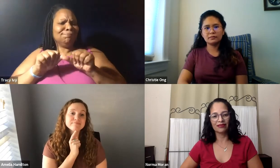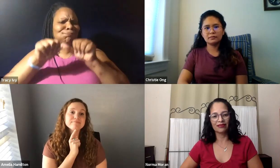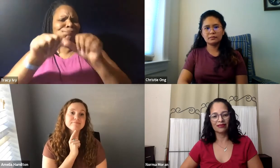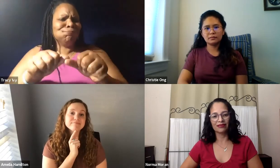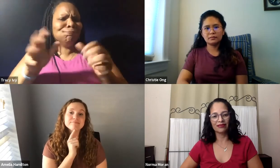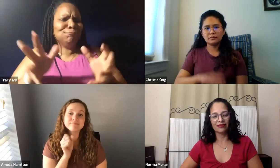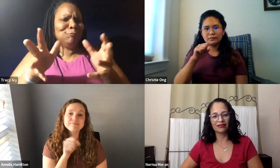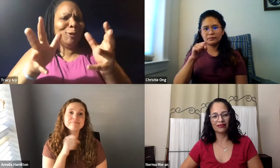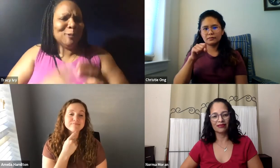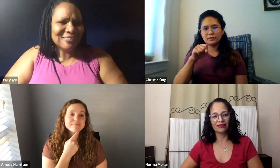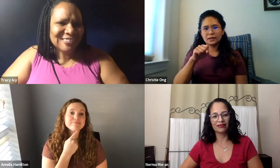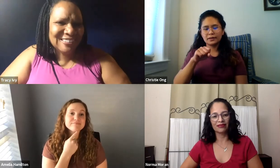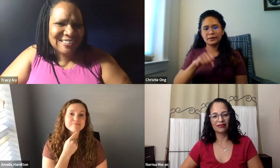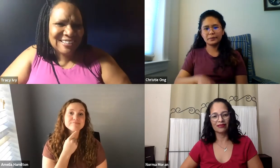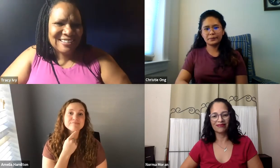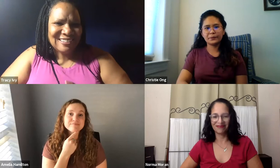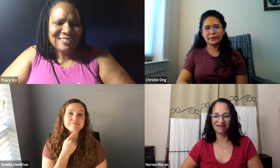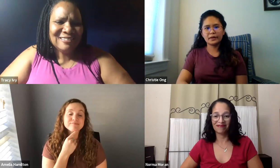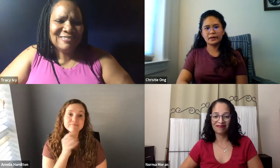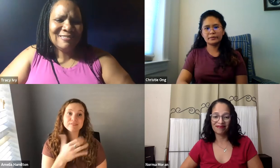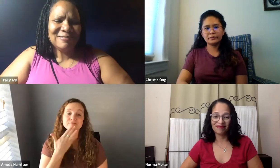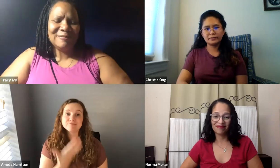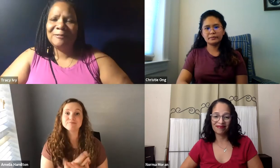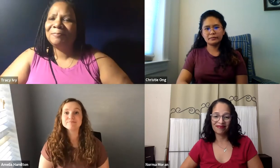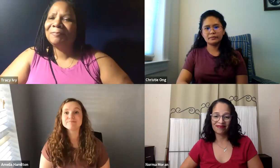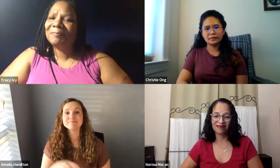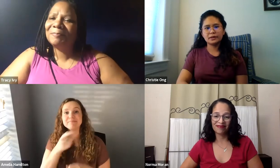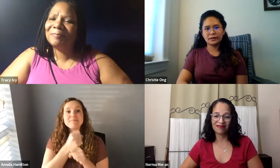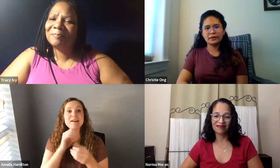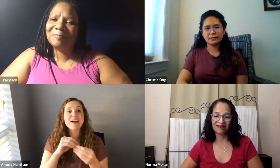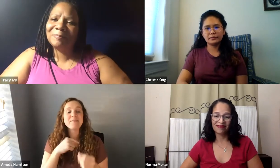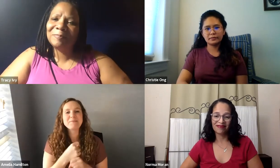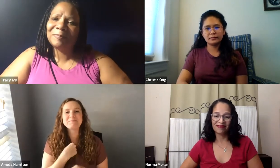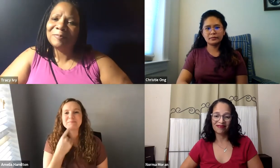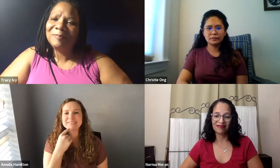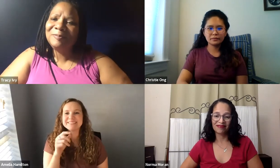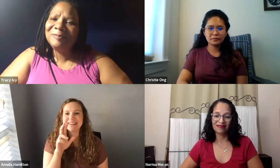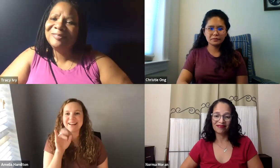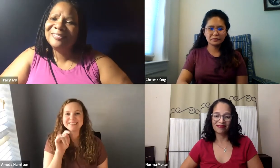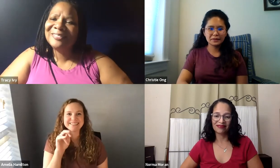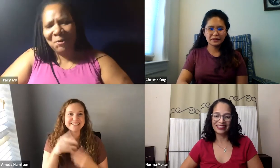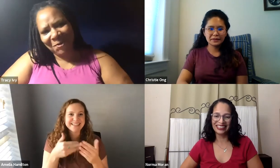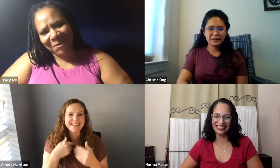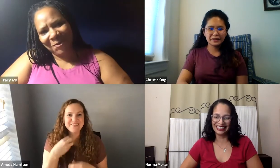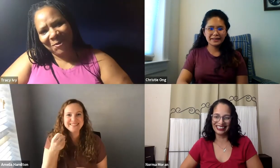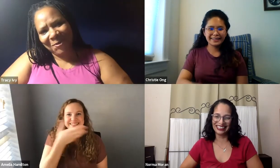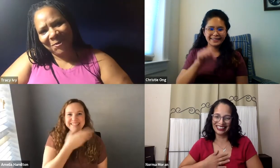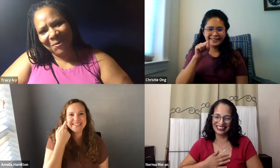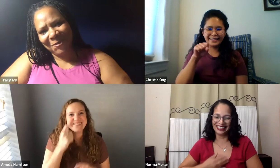sure that that connection stays strong and that it continues. We have to really foster that relationship as much as we can. Thank you. Your comments are